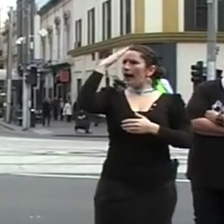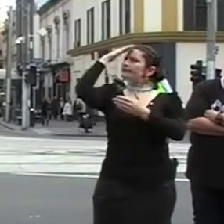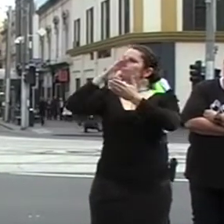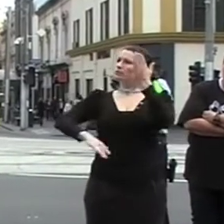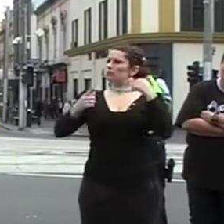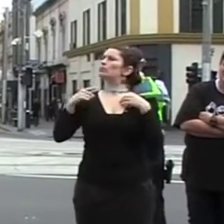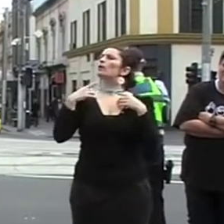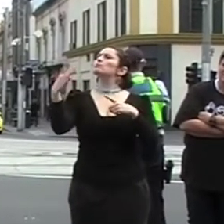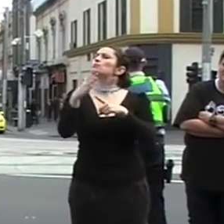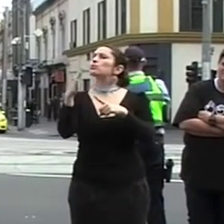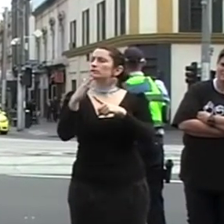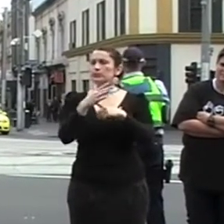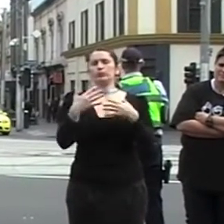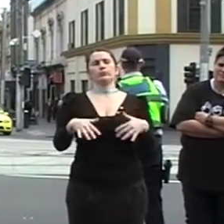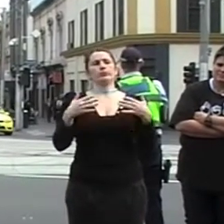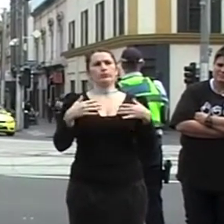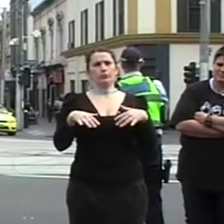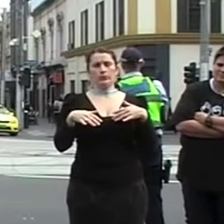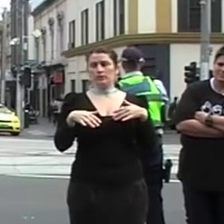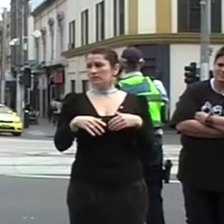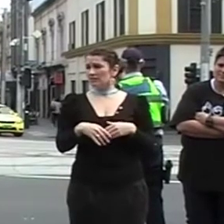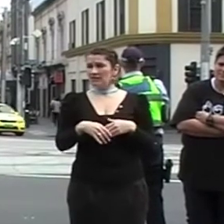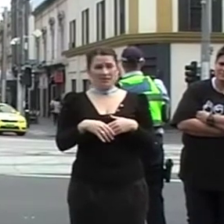There are some things that you just don't cut.